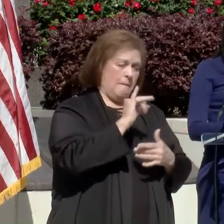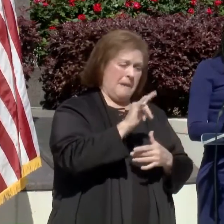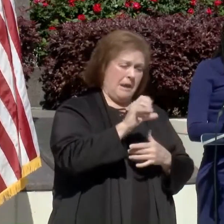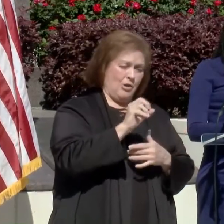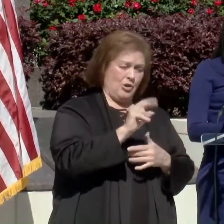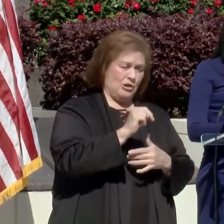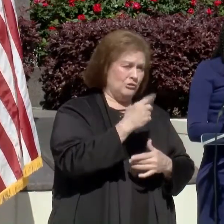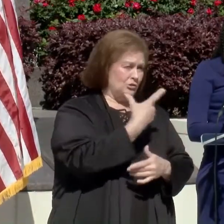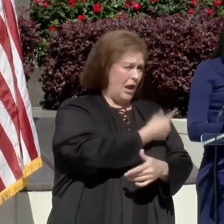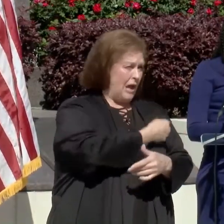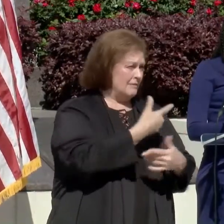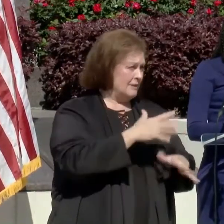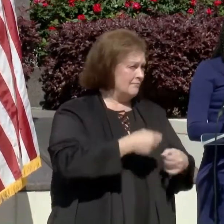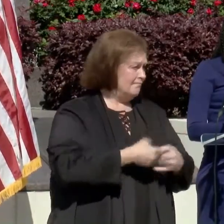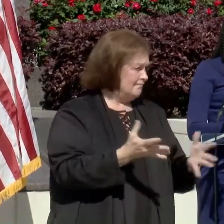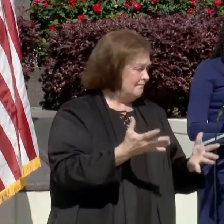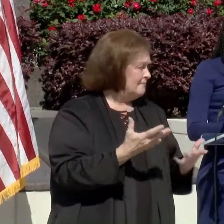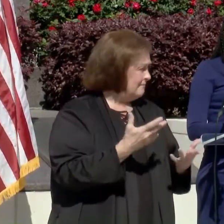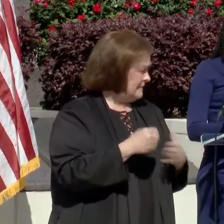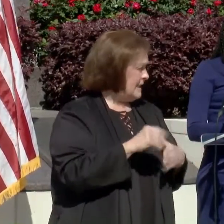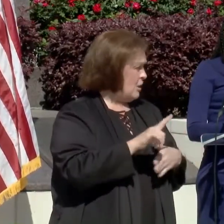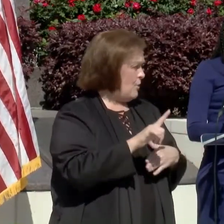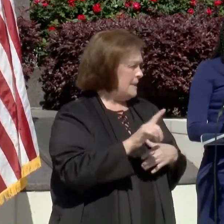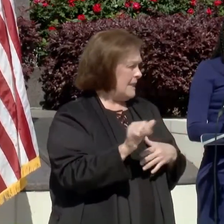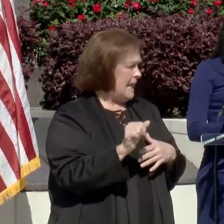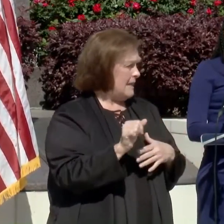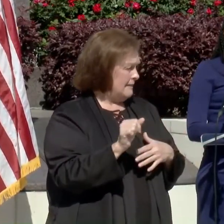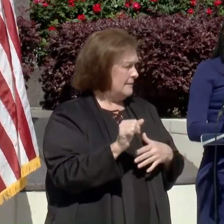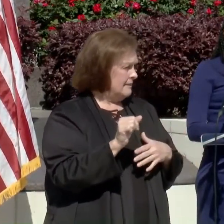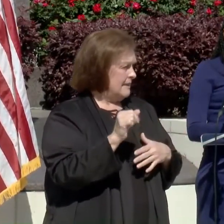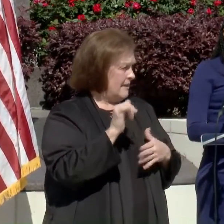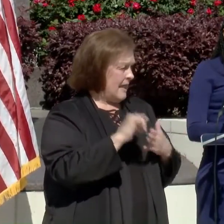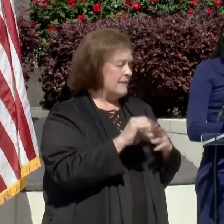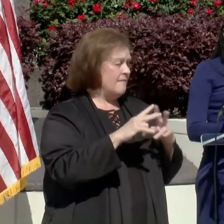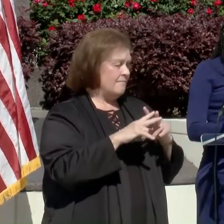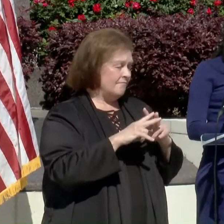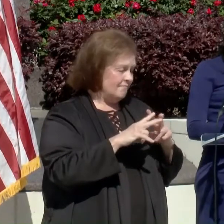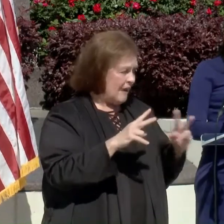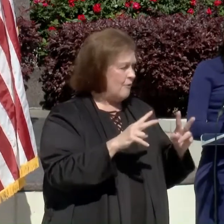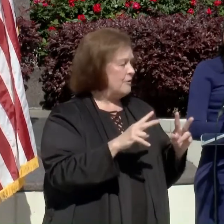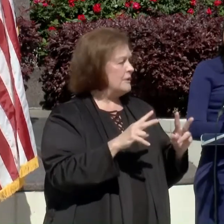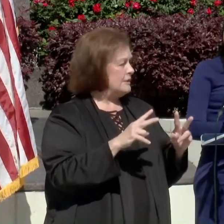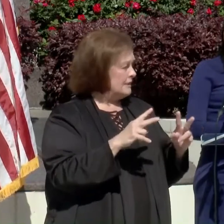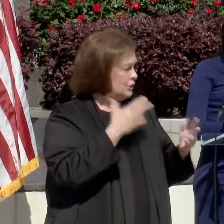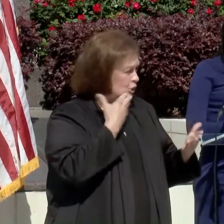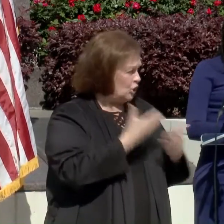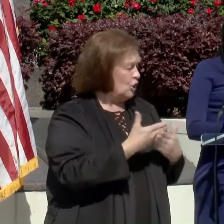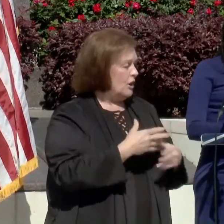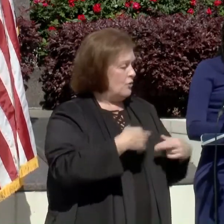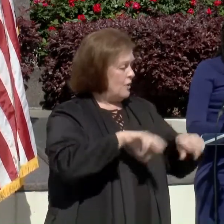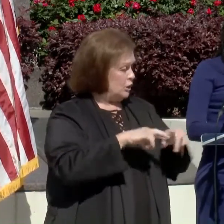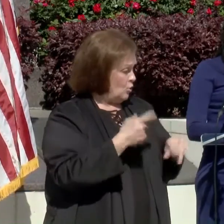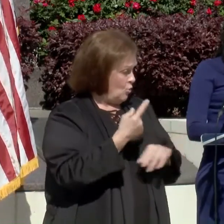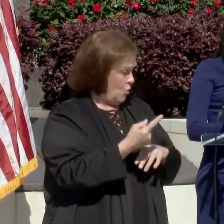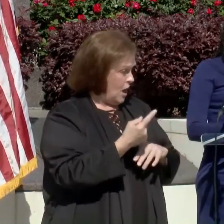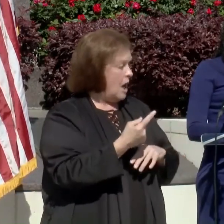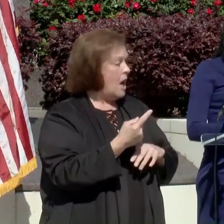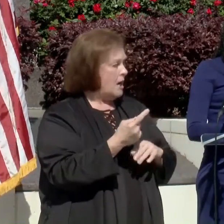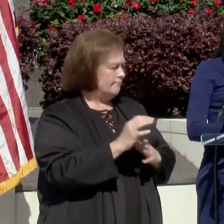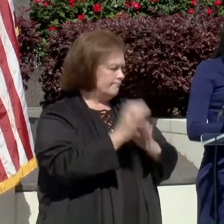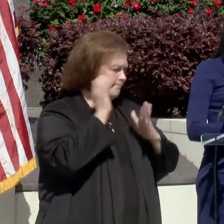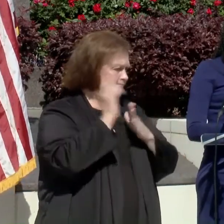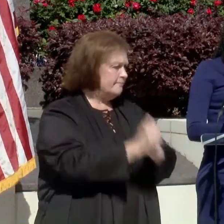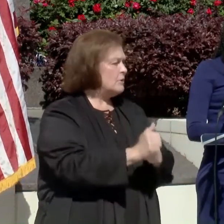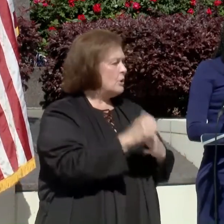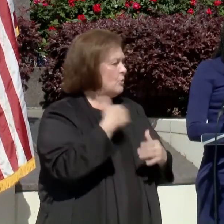vaccines, um, in the state of Louisiana, and I think that's impressive. Um, and region one is leading the effort.